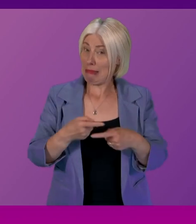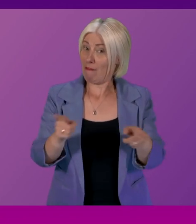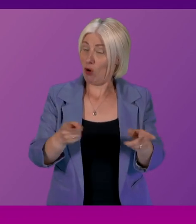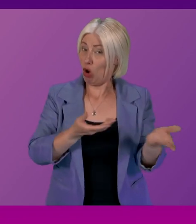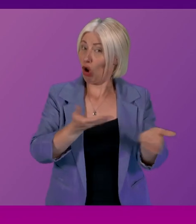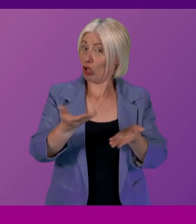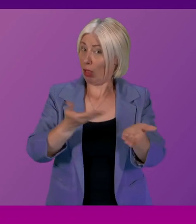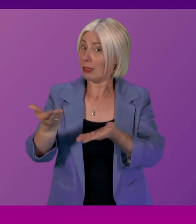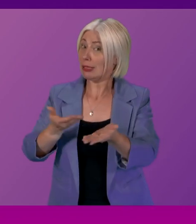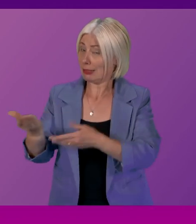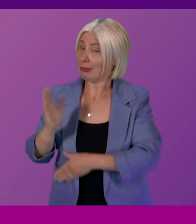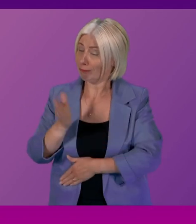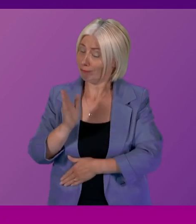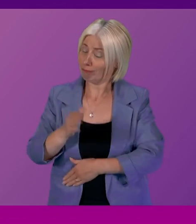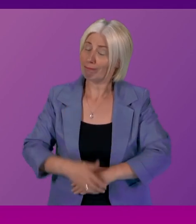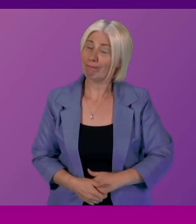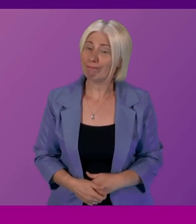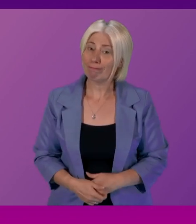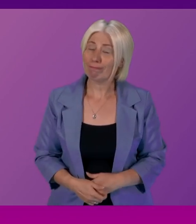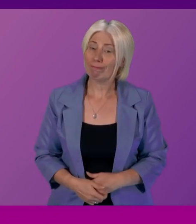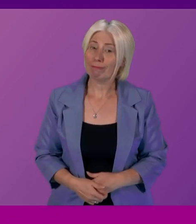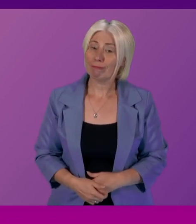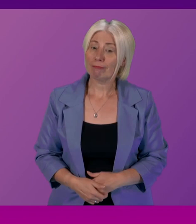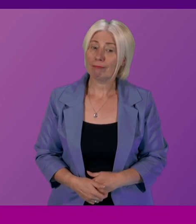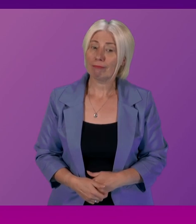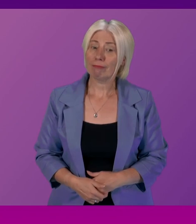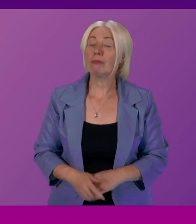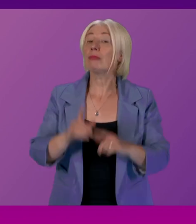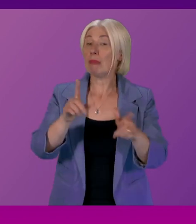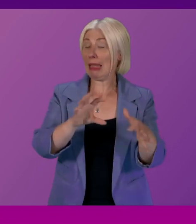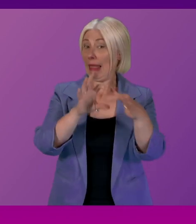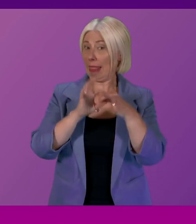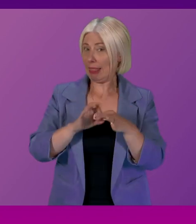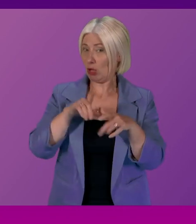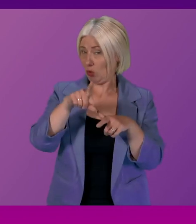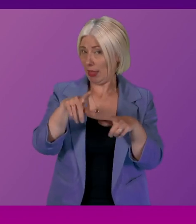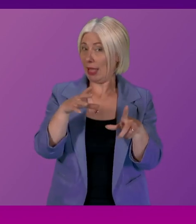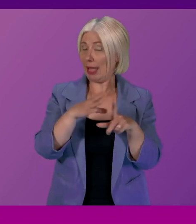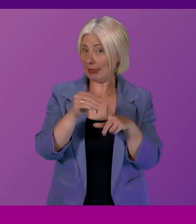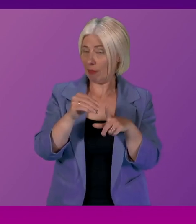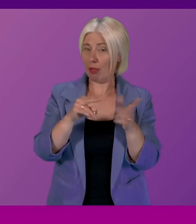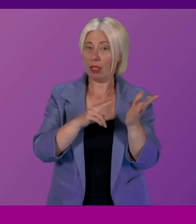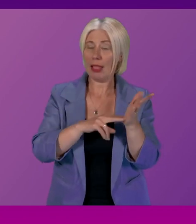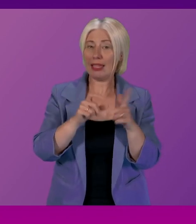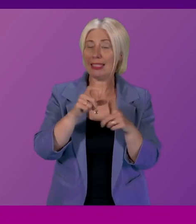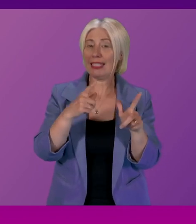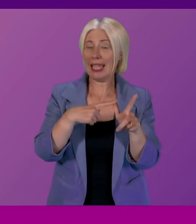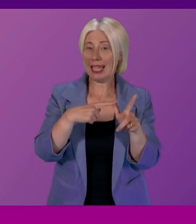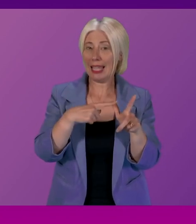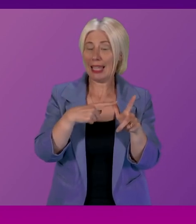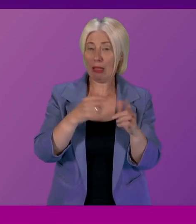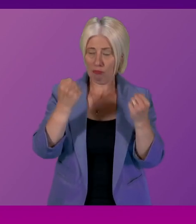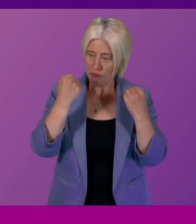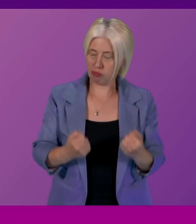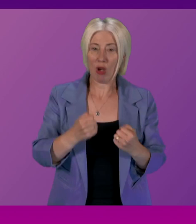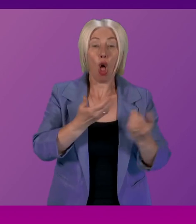make in relation to consultants but in relation to that specific example the NDA was insisted upon by